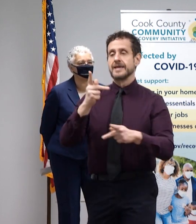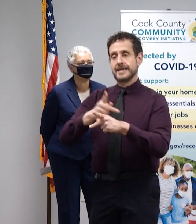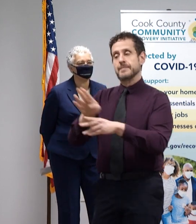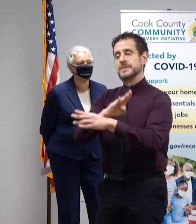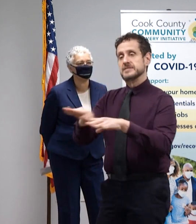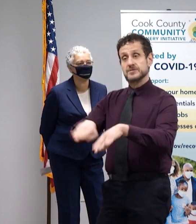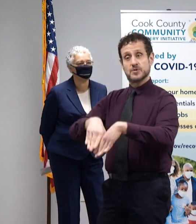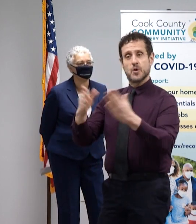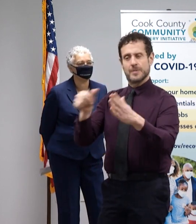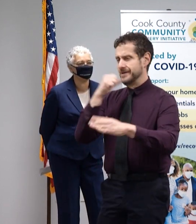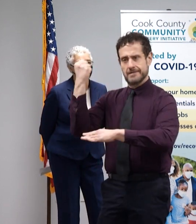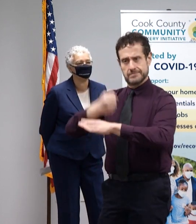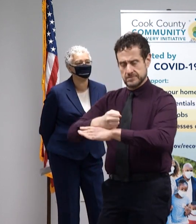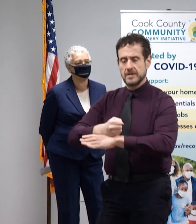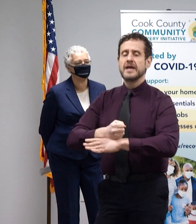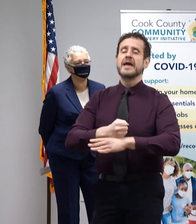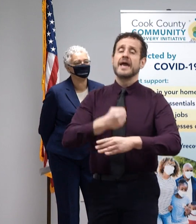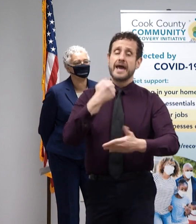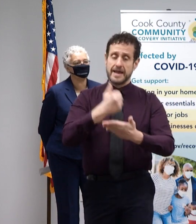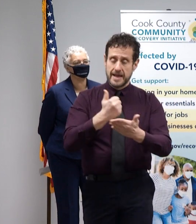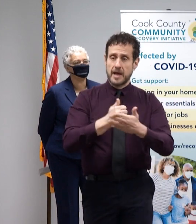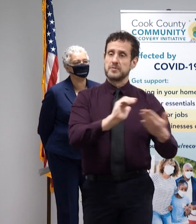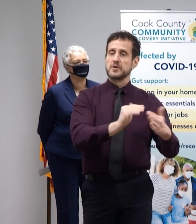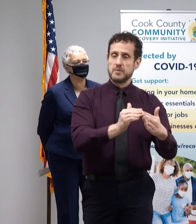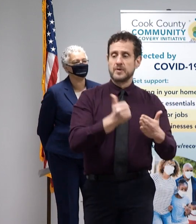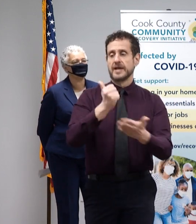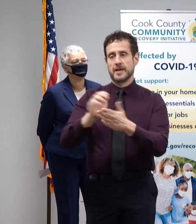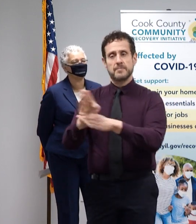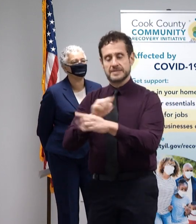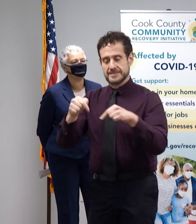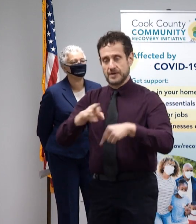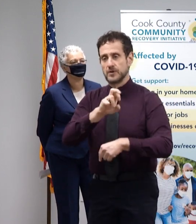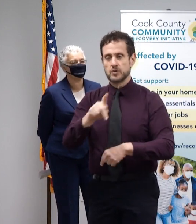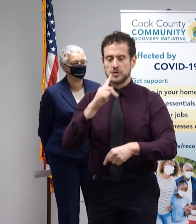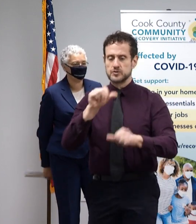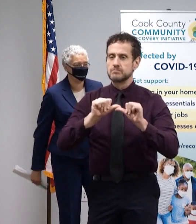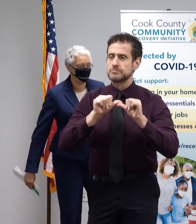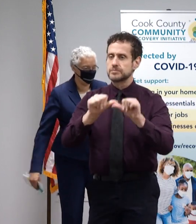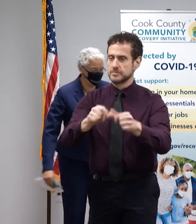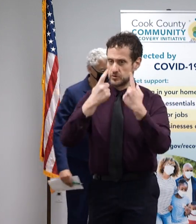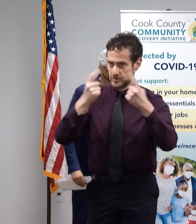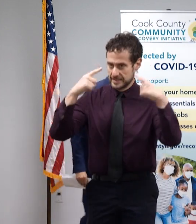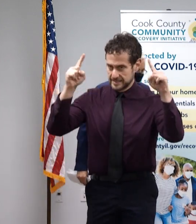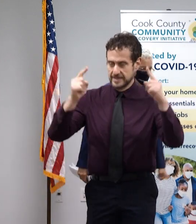pathway for our communities and businesses in Cook County. Thank you very much.